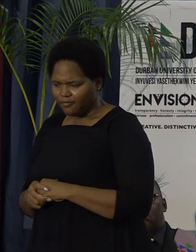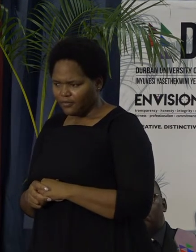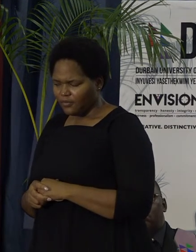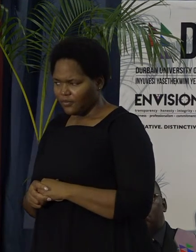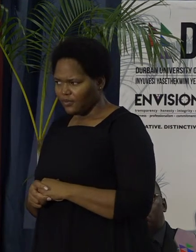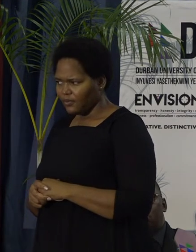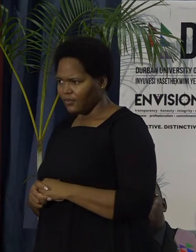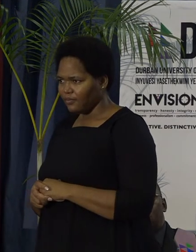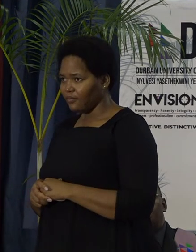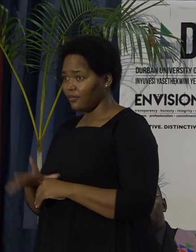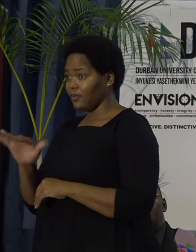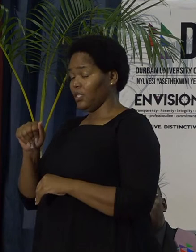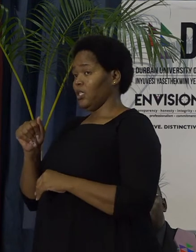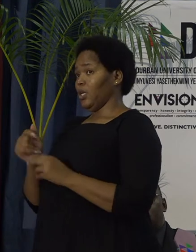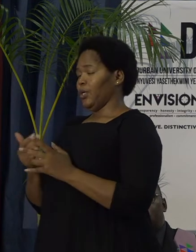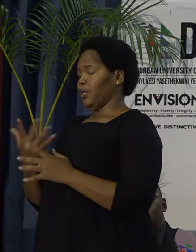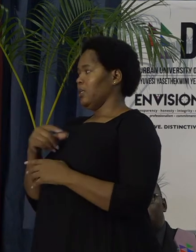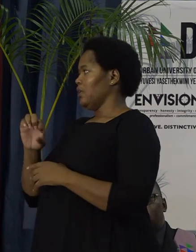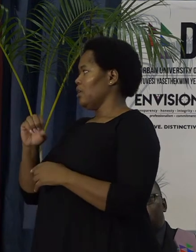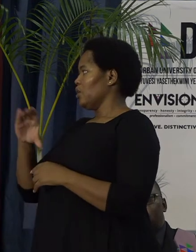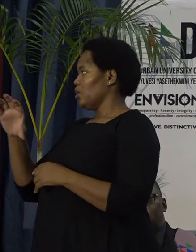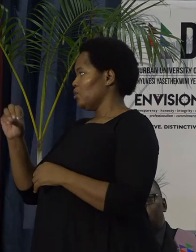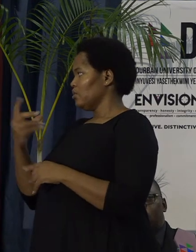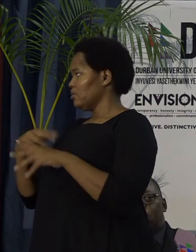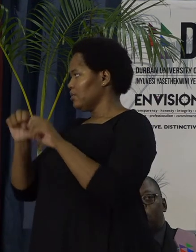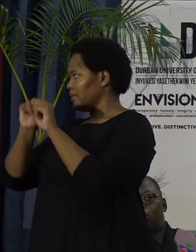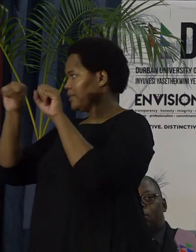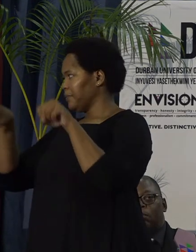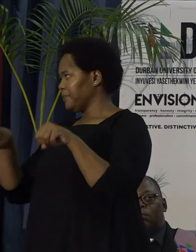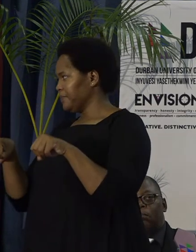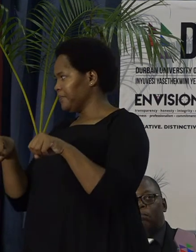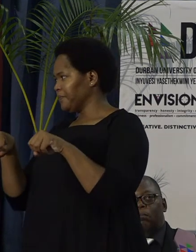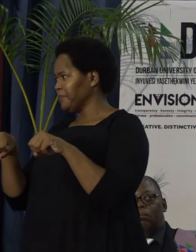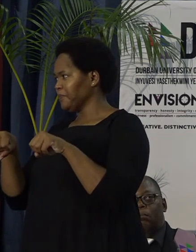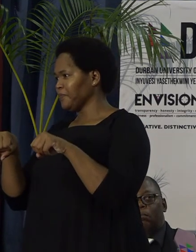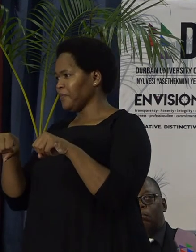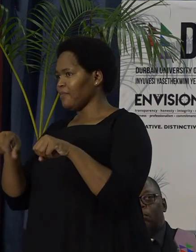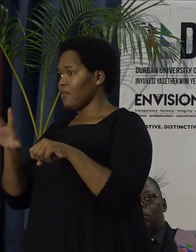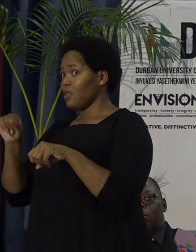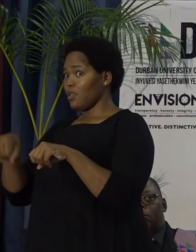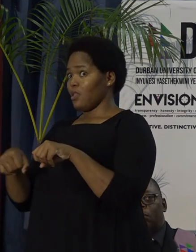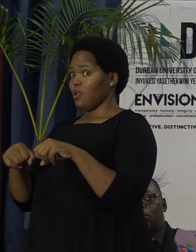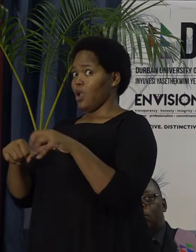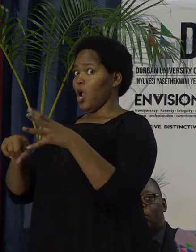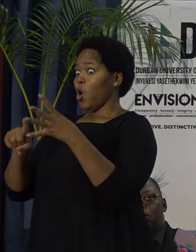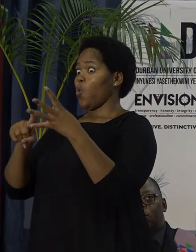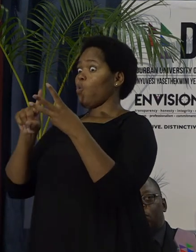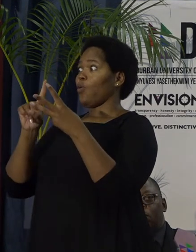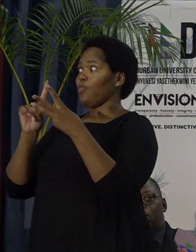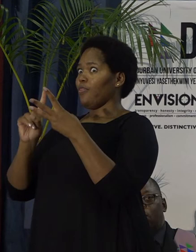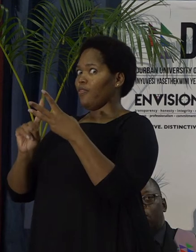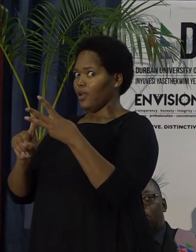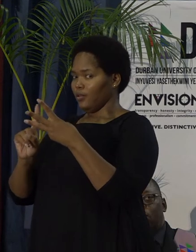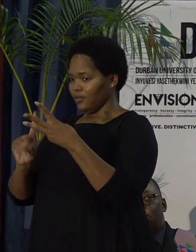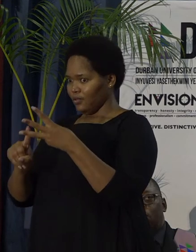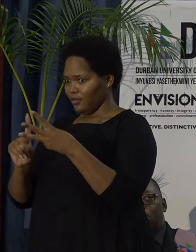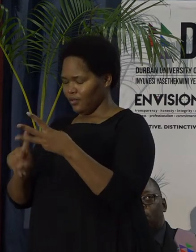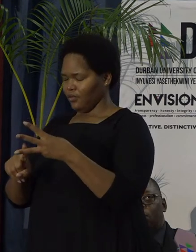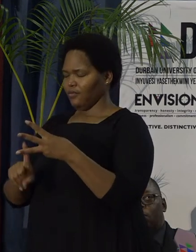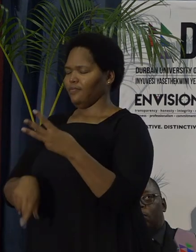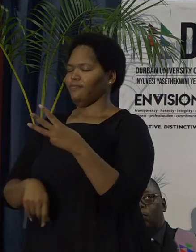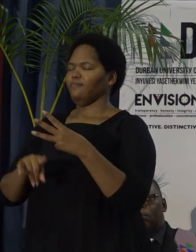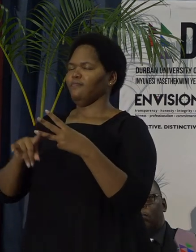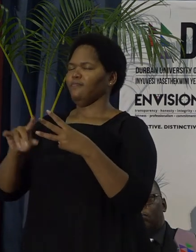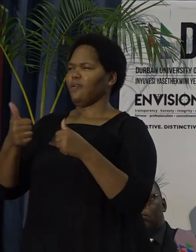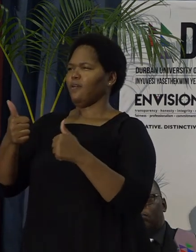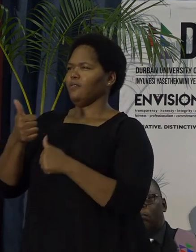Green ecosystems is the third under this perspective we call